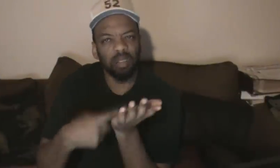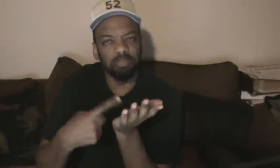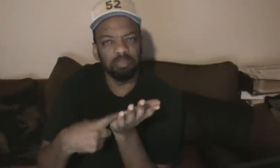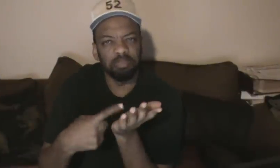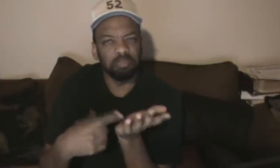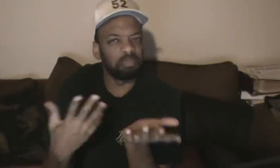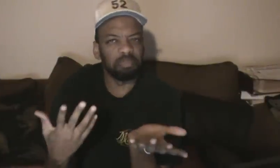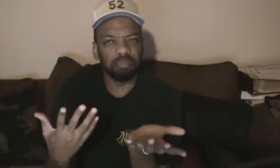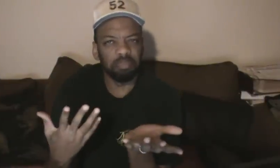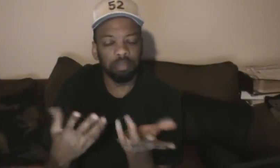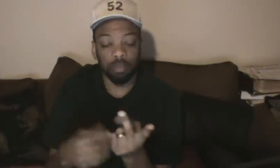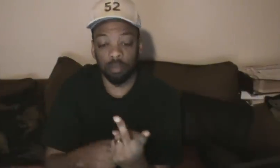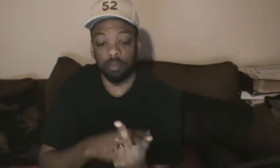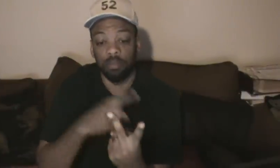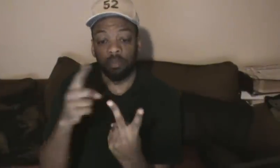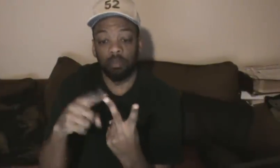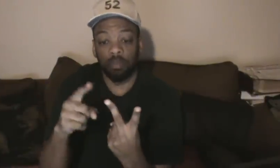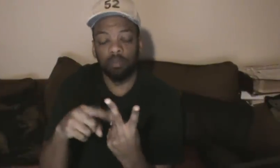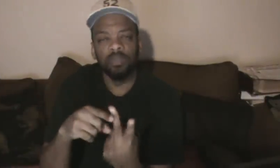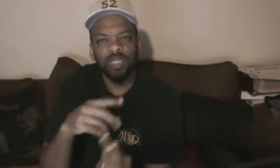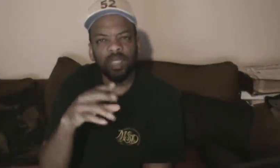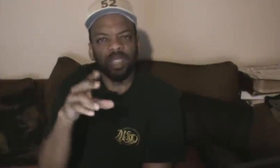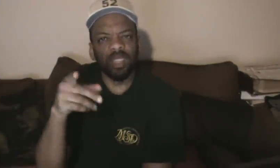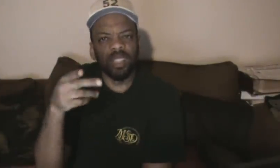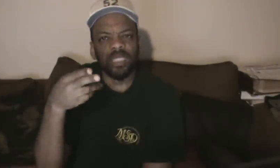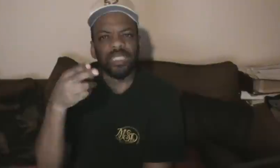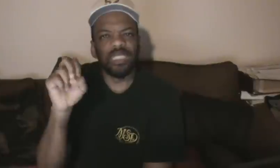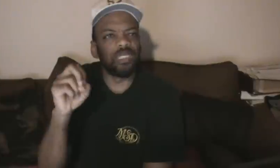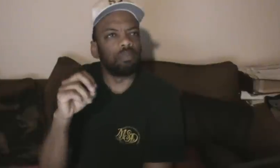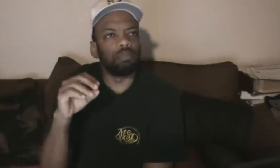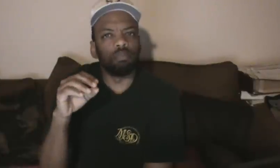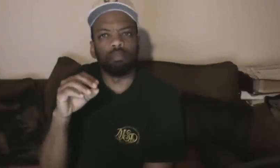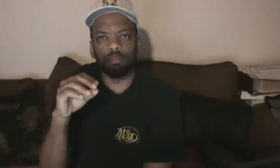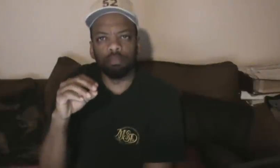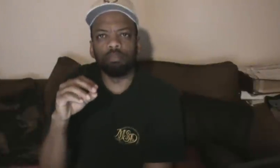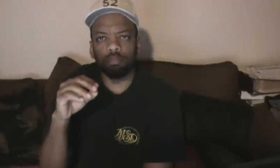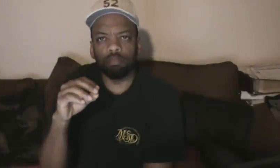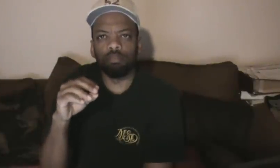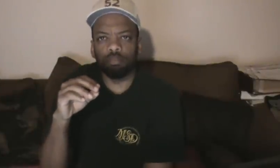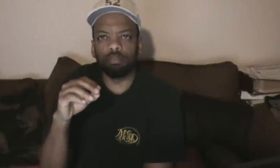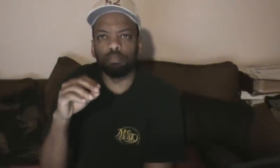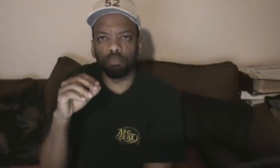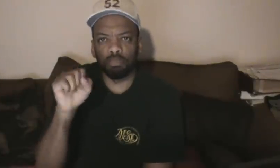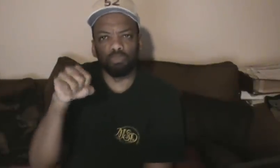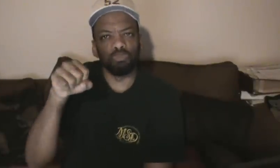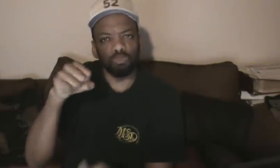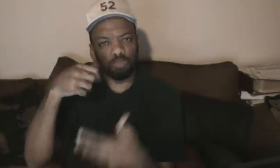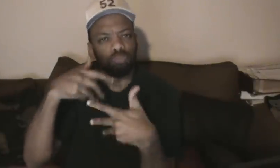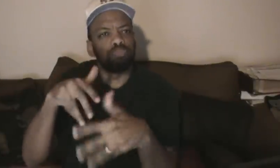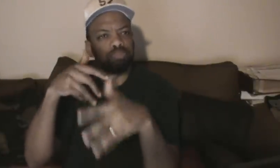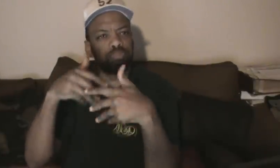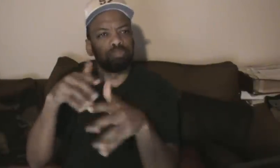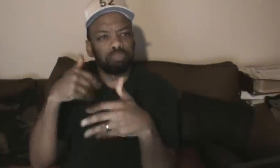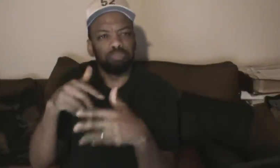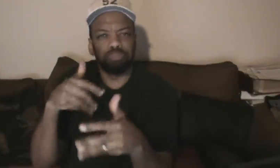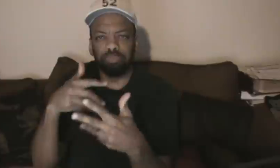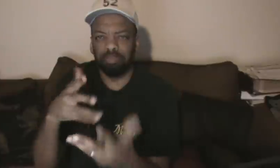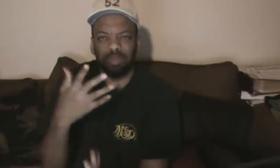center moves to its new site at the end of the year. This investment will enhance the learning opportunities for students in such high-demand fields as nursing.